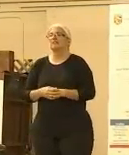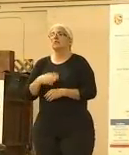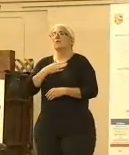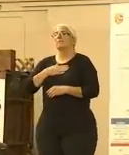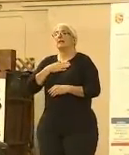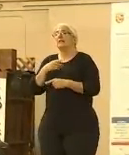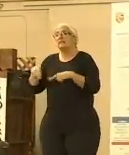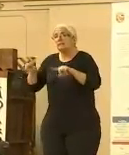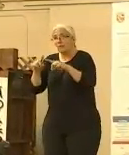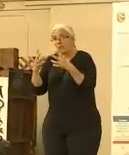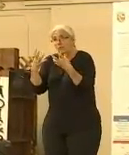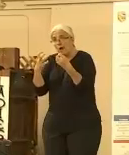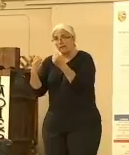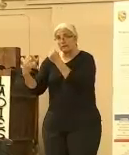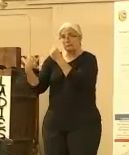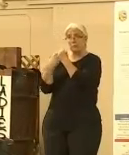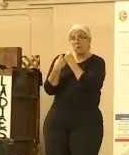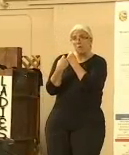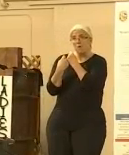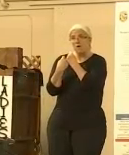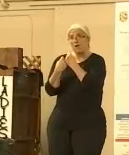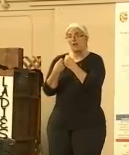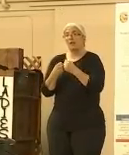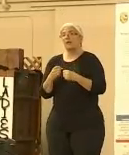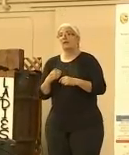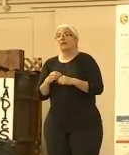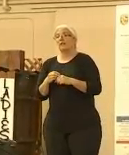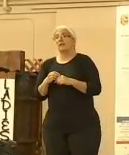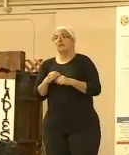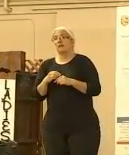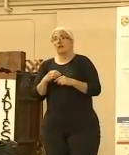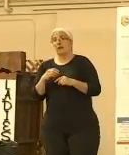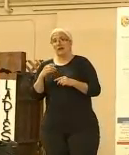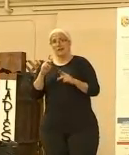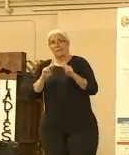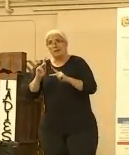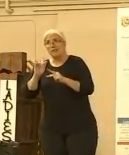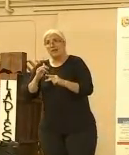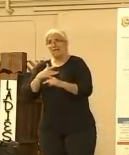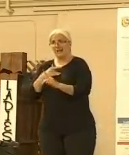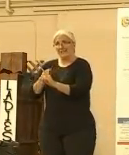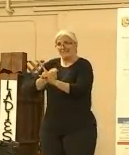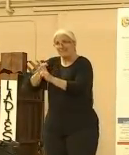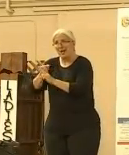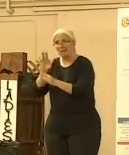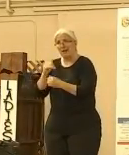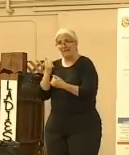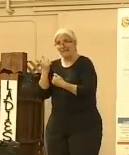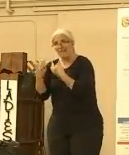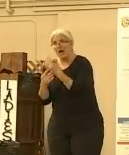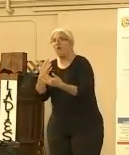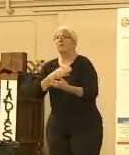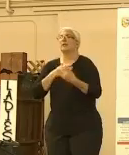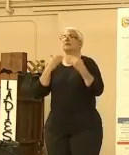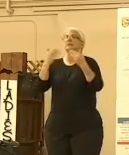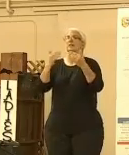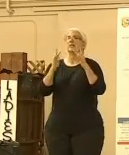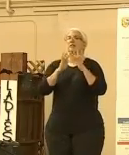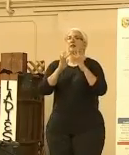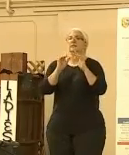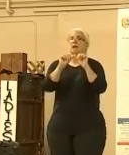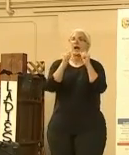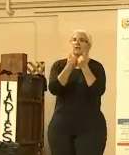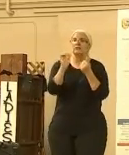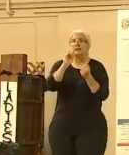members impacted from these fires, please reach out to agencies such as the Red Cross or